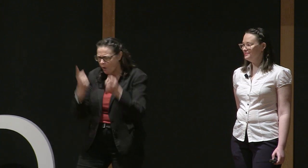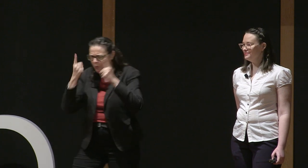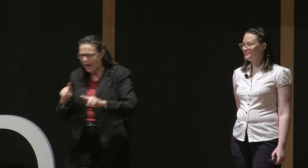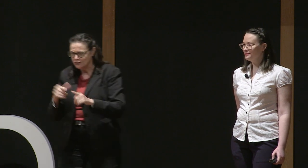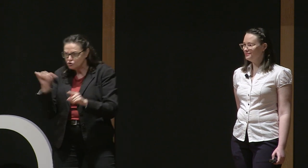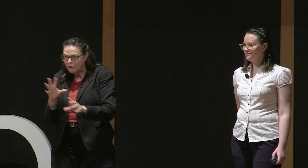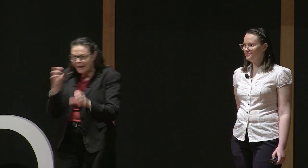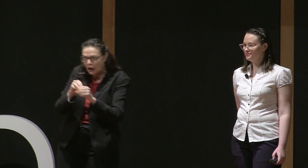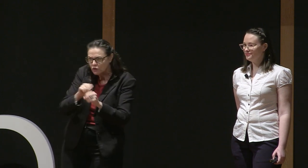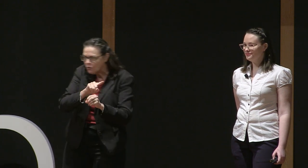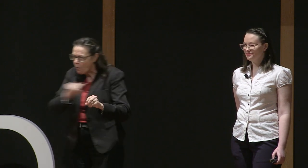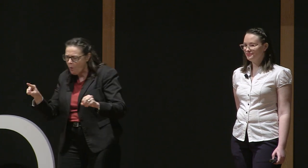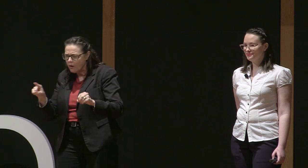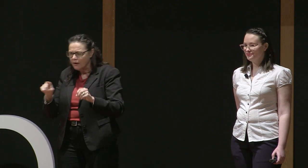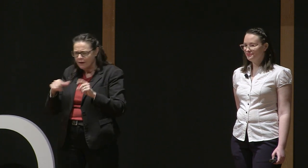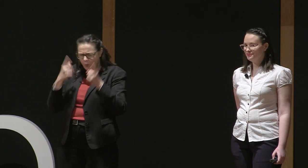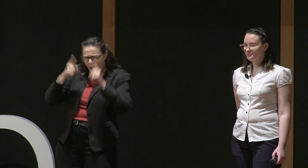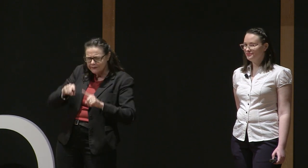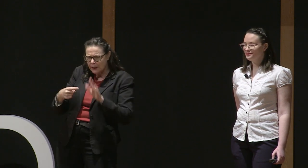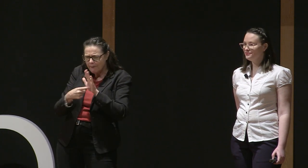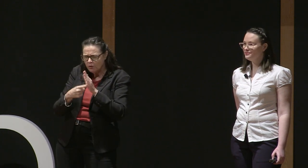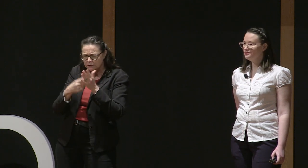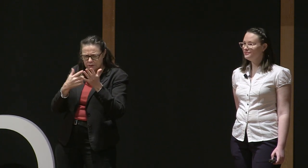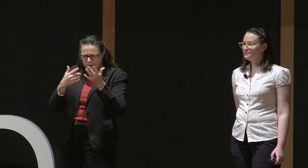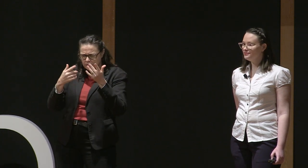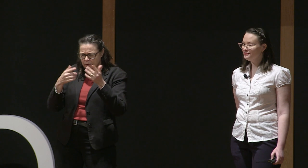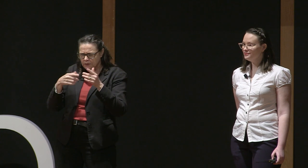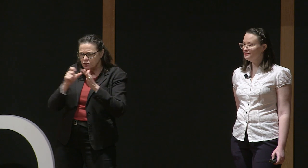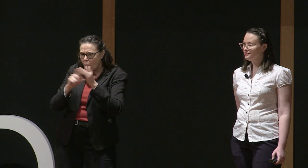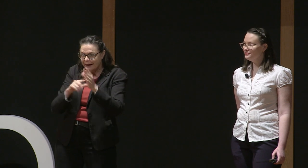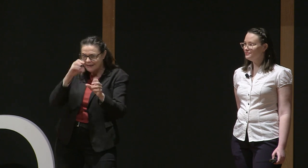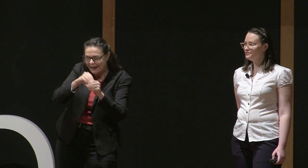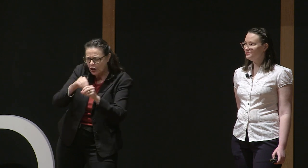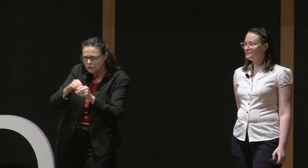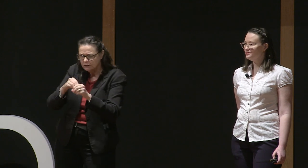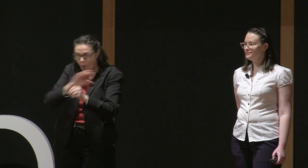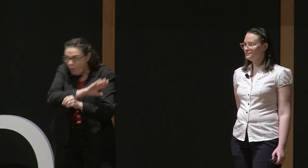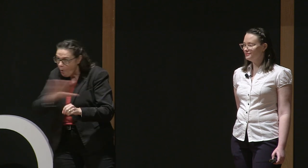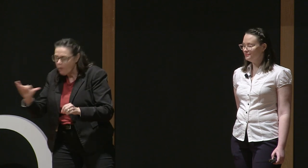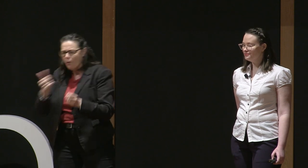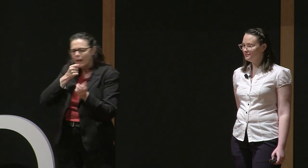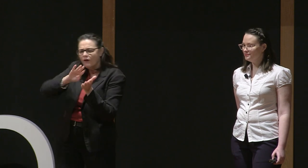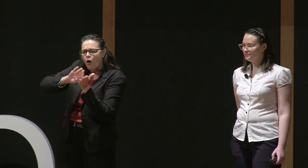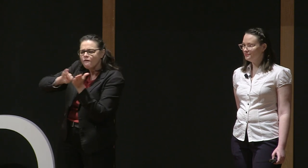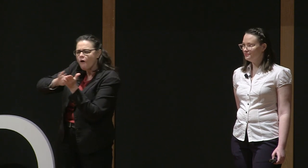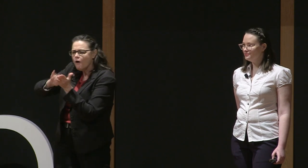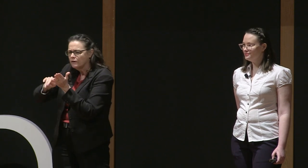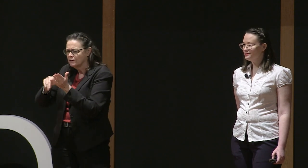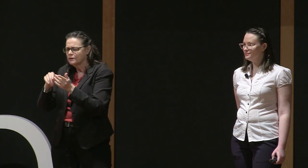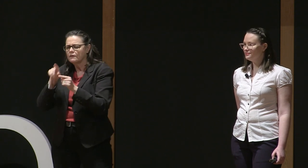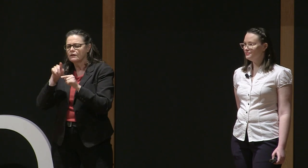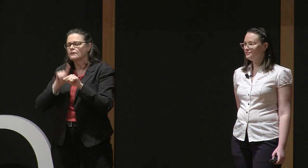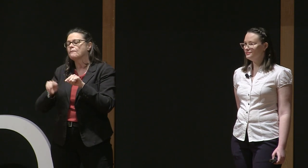And so we needed to think about those considerations if we do involve, if we include all those different dialects within the system,